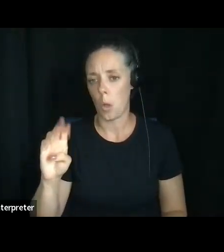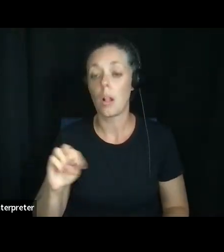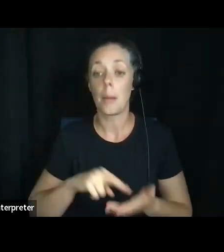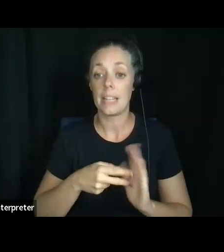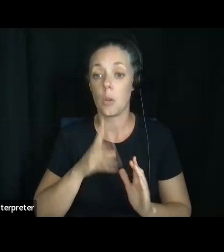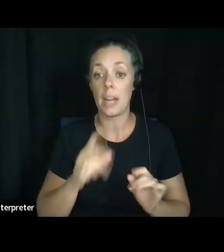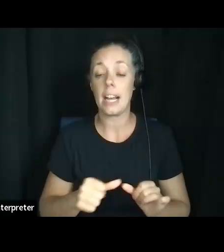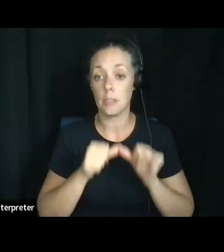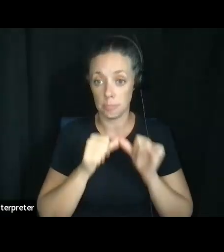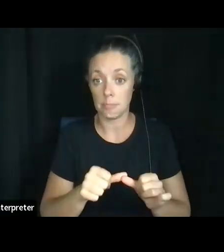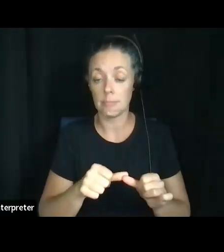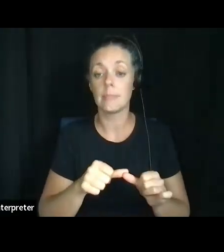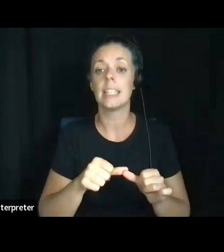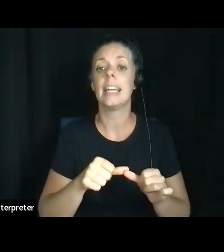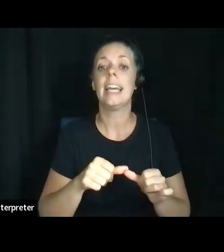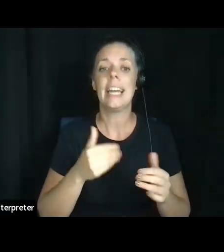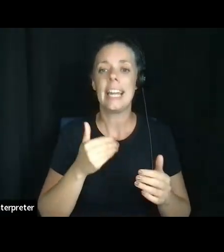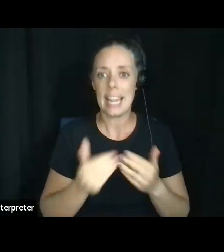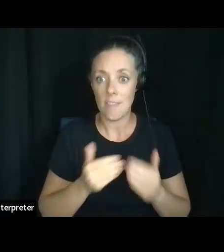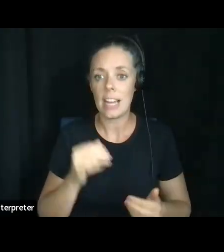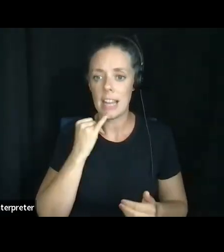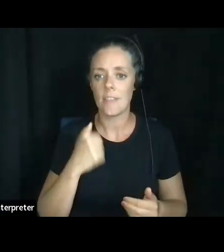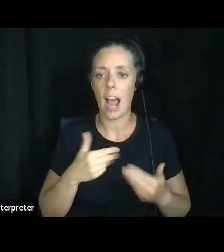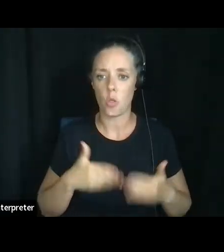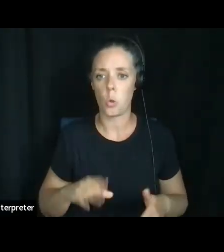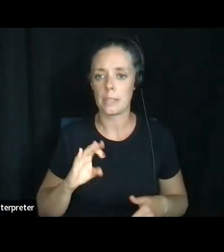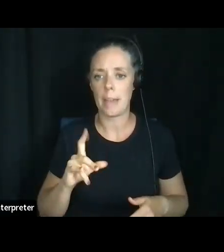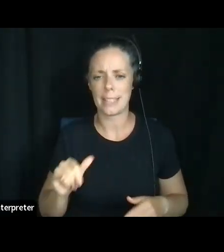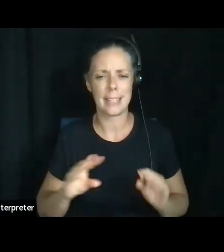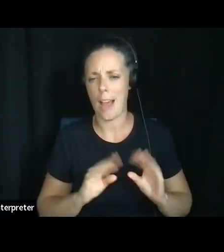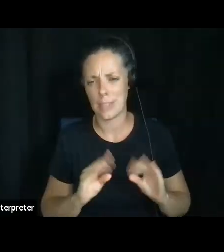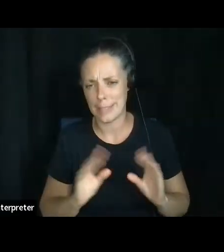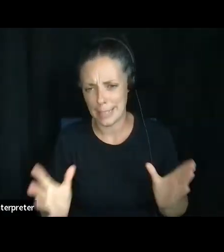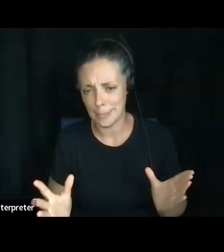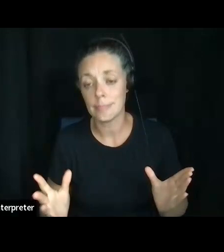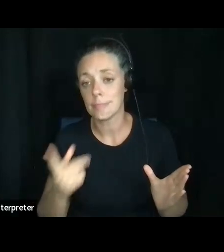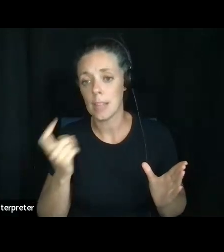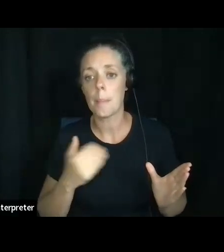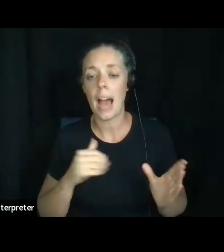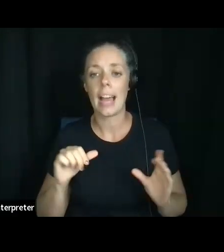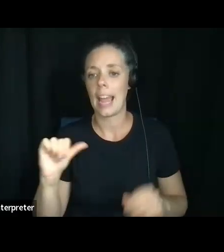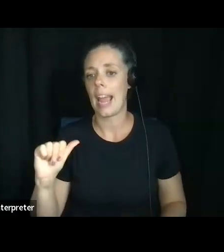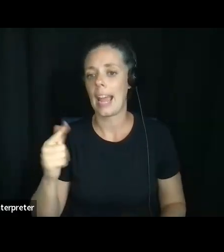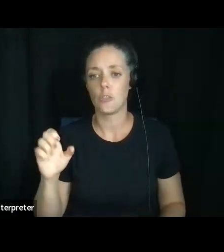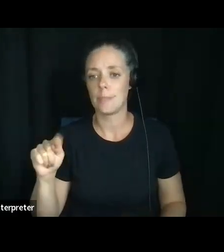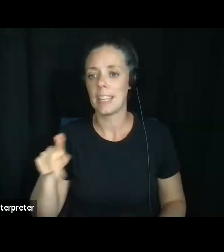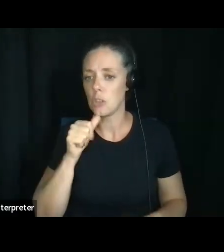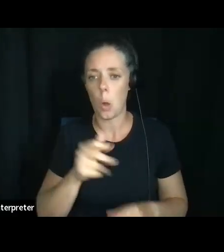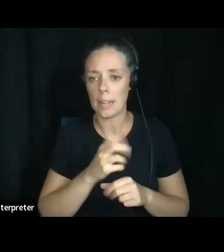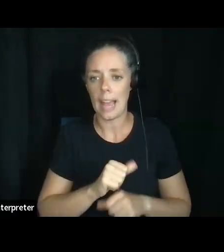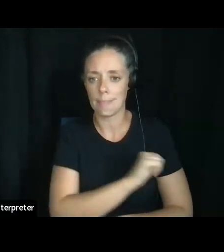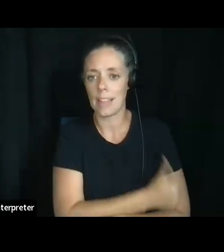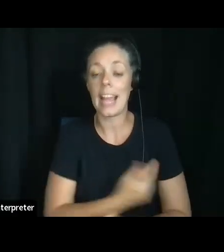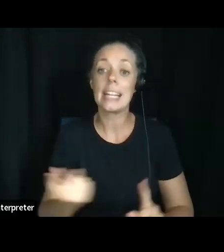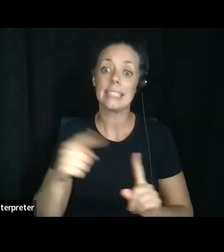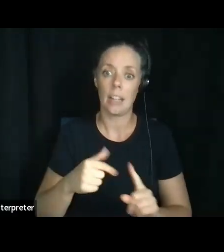effect, even if I lose capacity. Obviously that's true because, you know, my agent doesn't even get authority until I lose capacity.